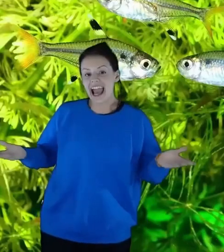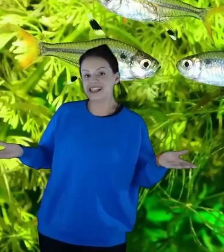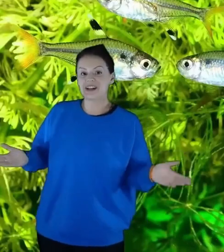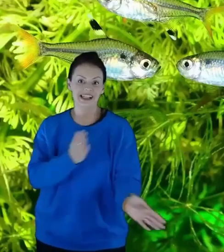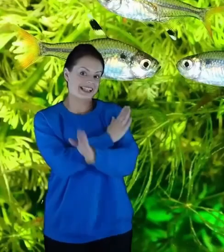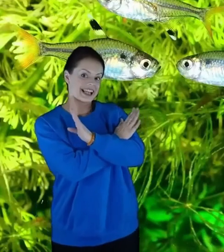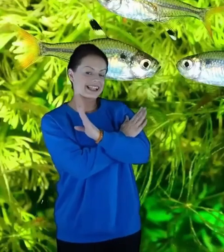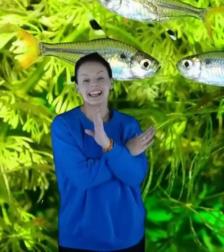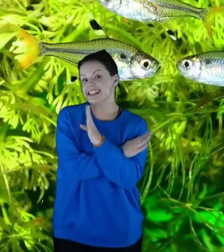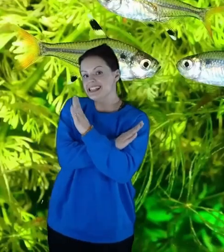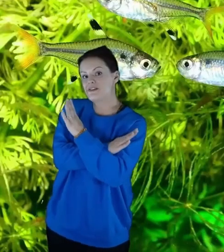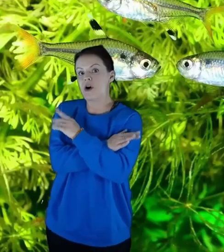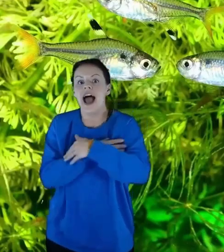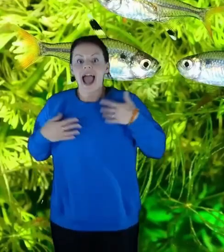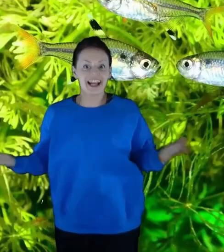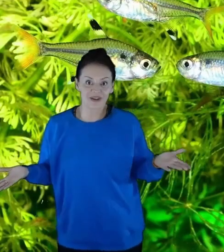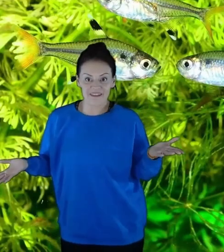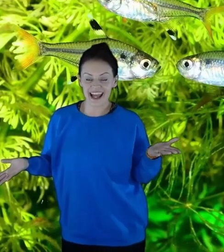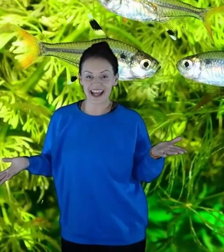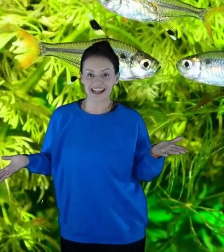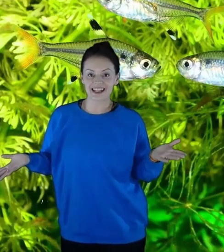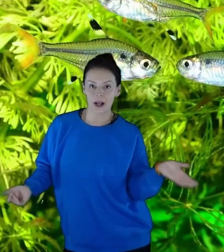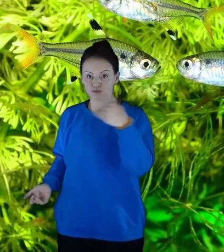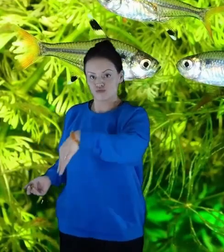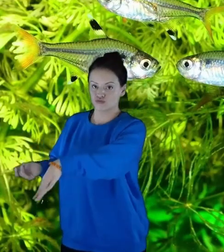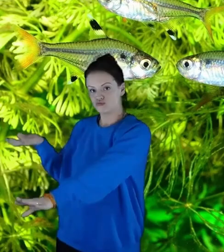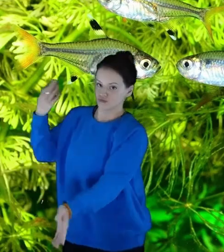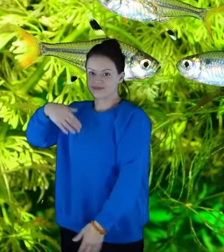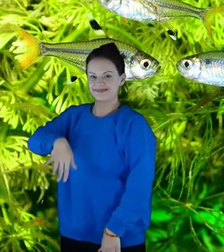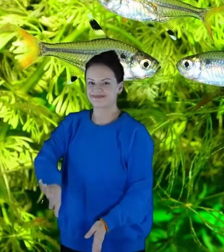X goes X-X-X for X-Fatish